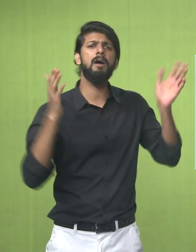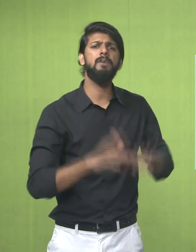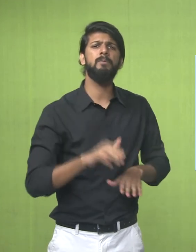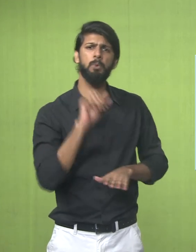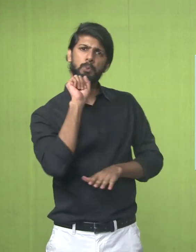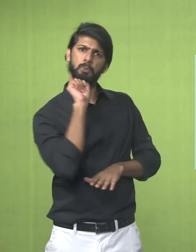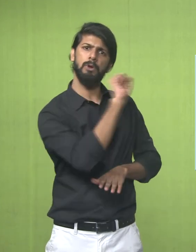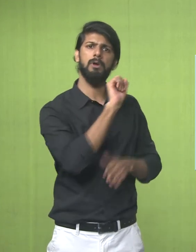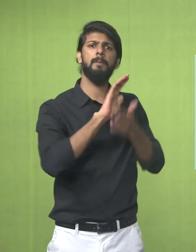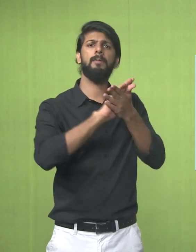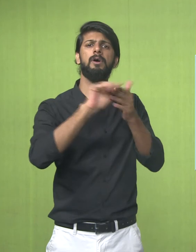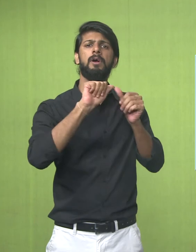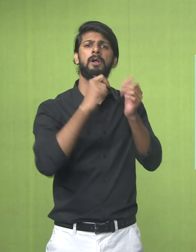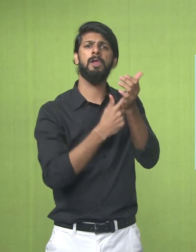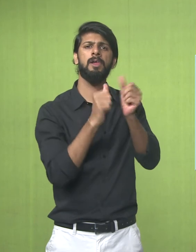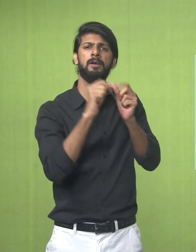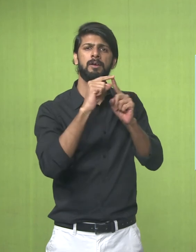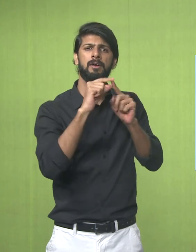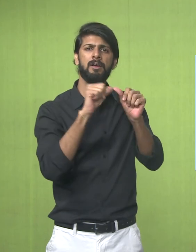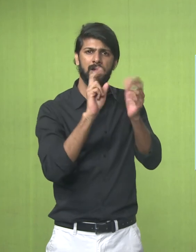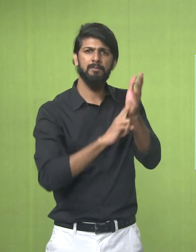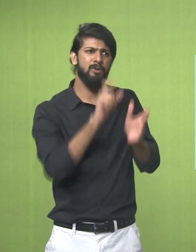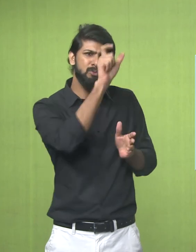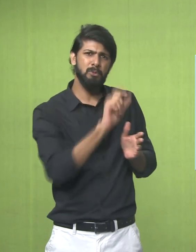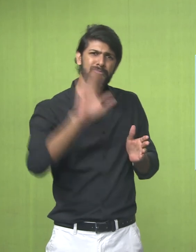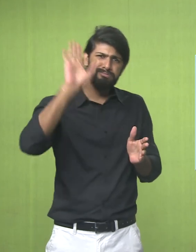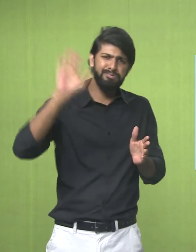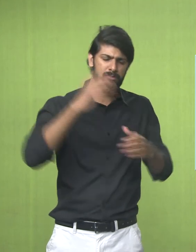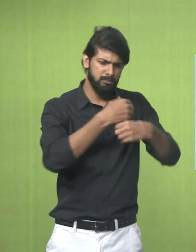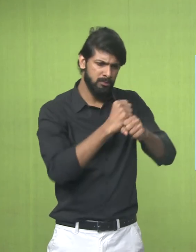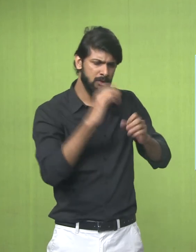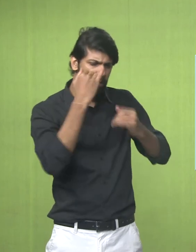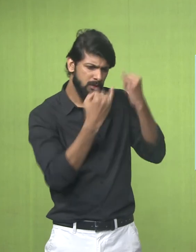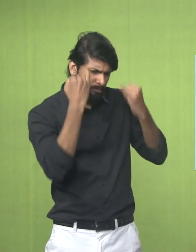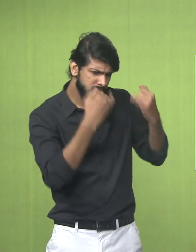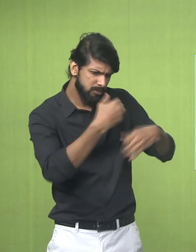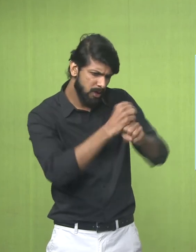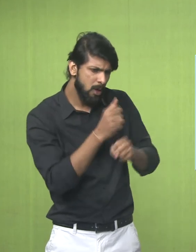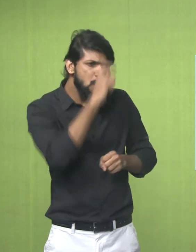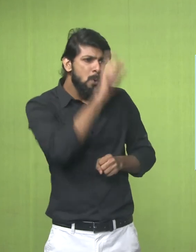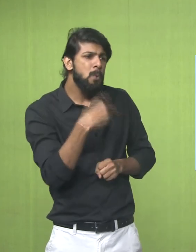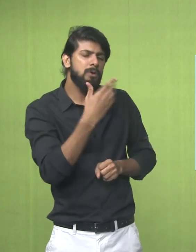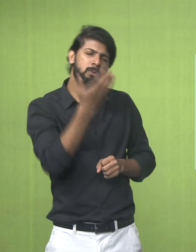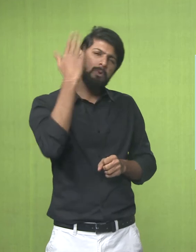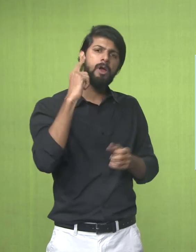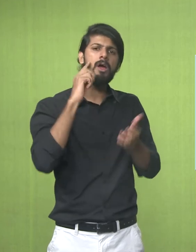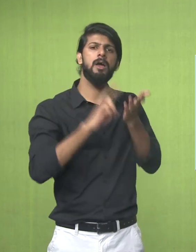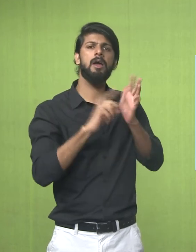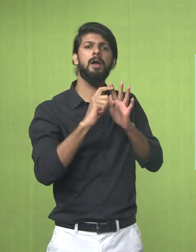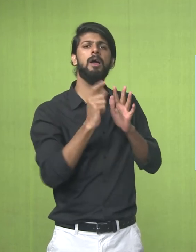And the style is also Harappan The artists of the Indus Valley In Harappa It was their